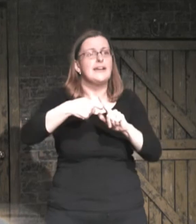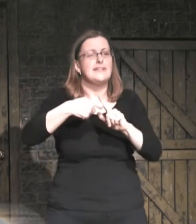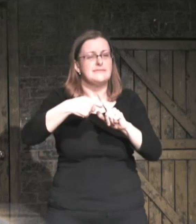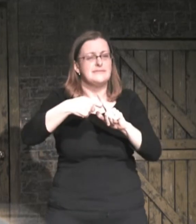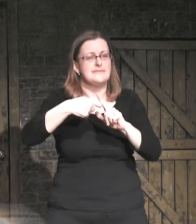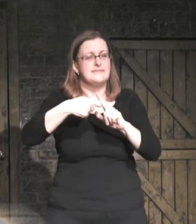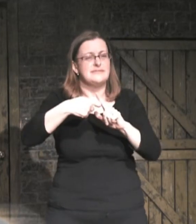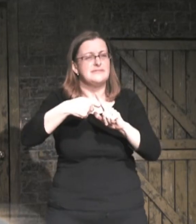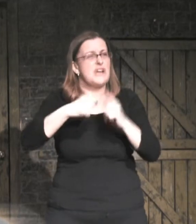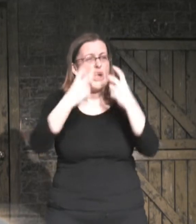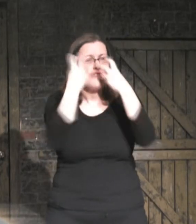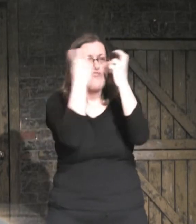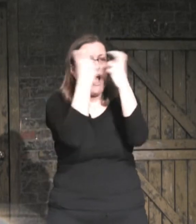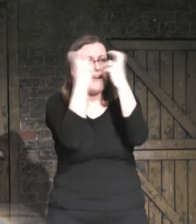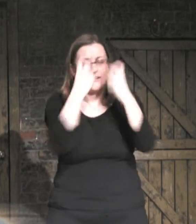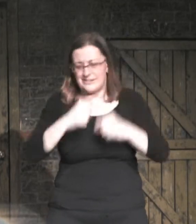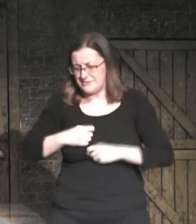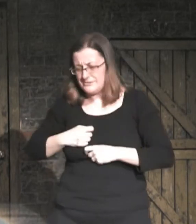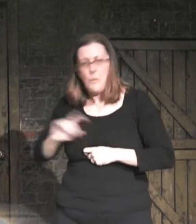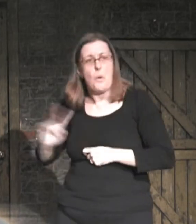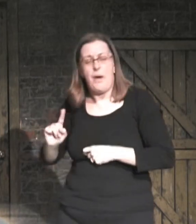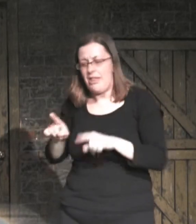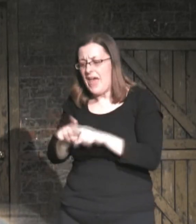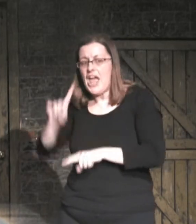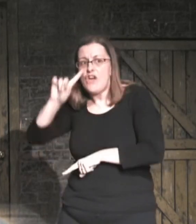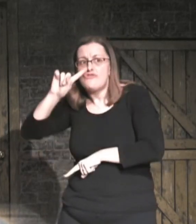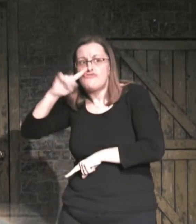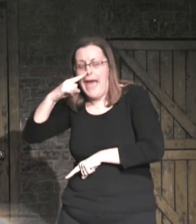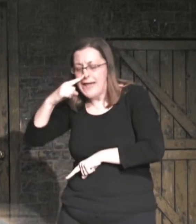beasties that love to munch on the juicy cabbages.